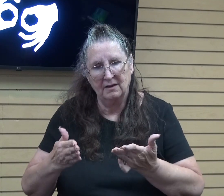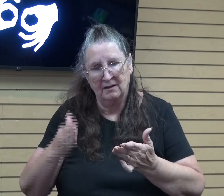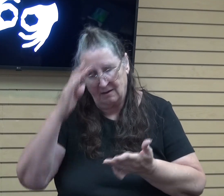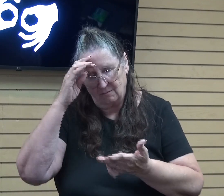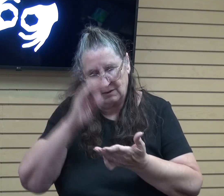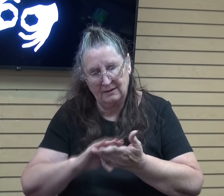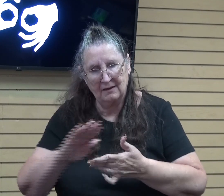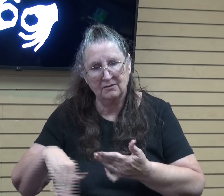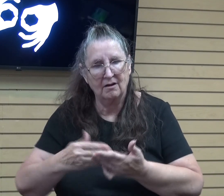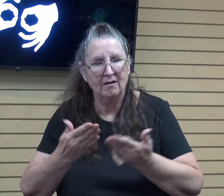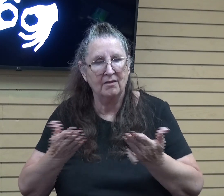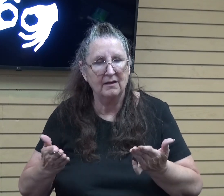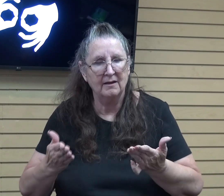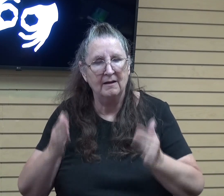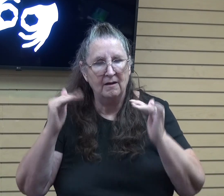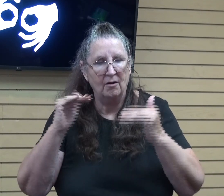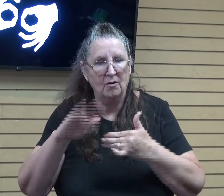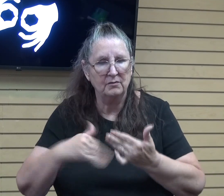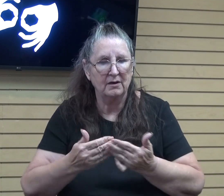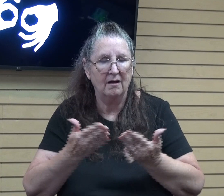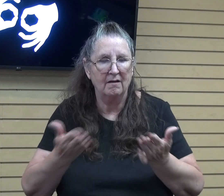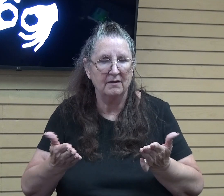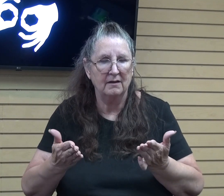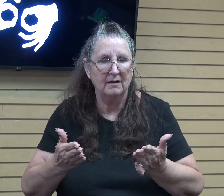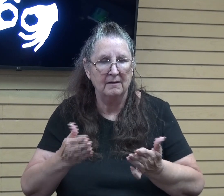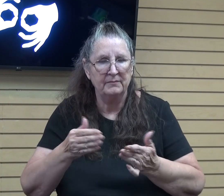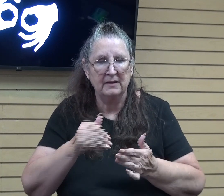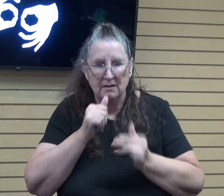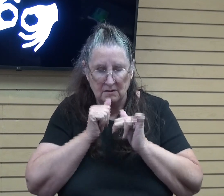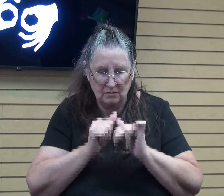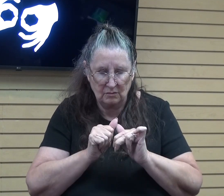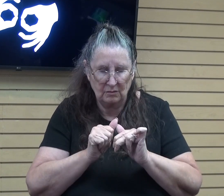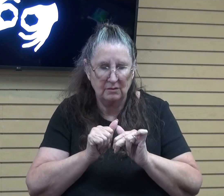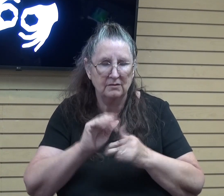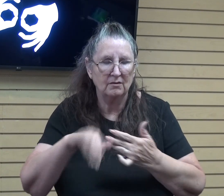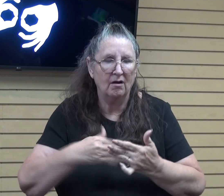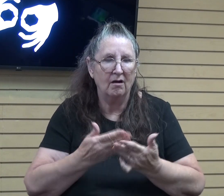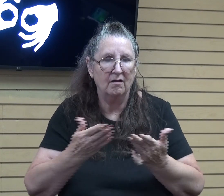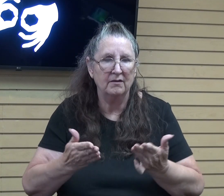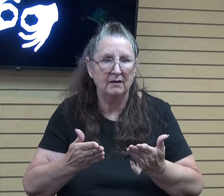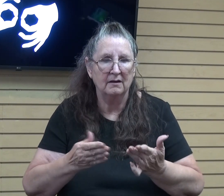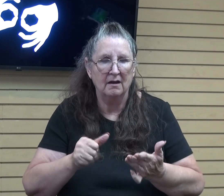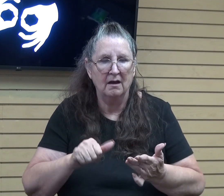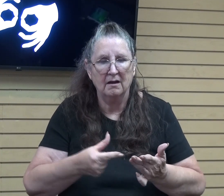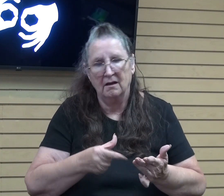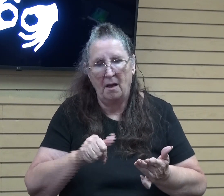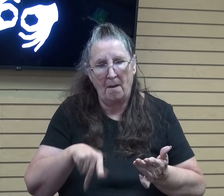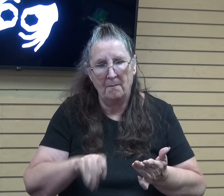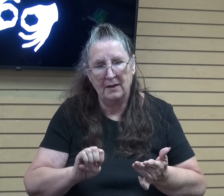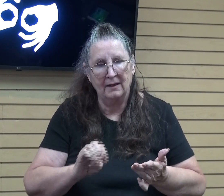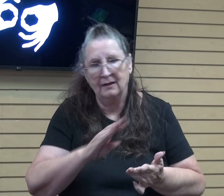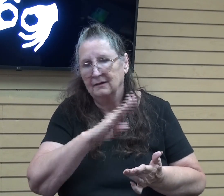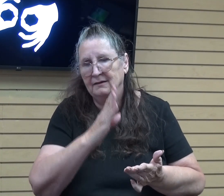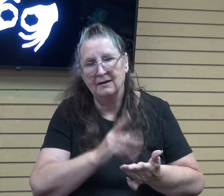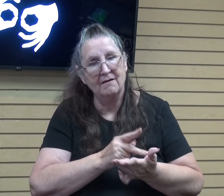things. Hopes all things. Endures all things. Agape never fails. And if you think about it,